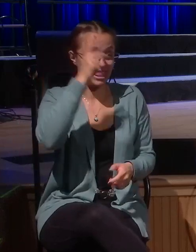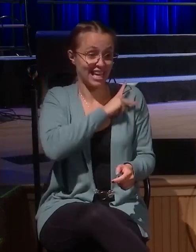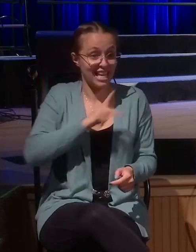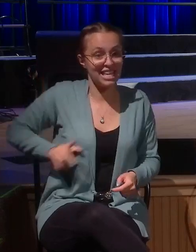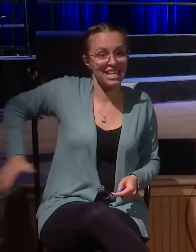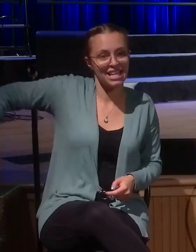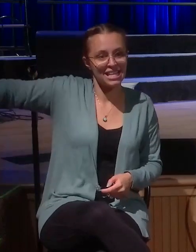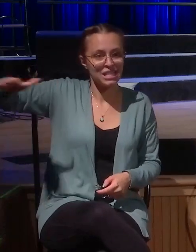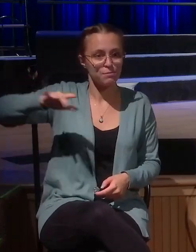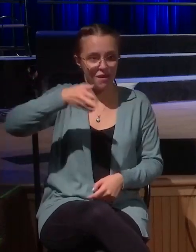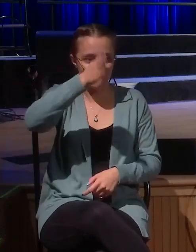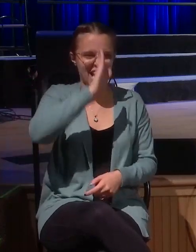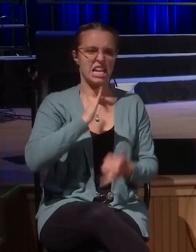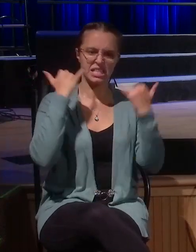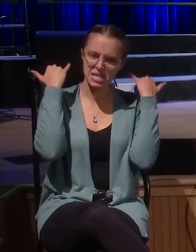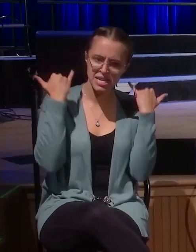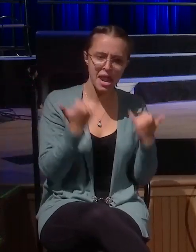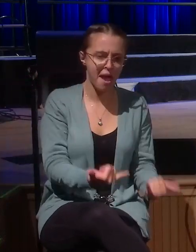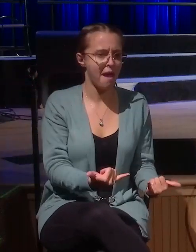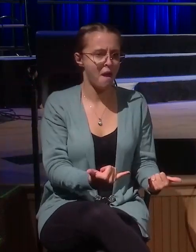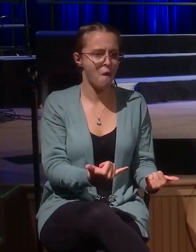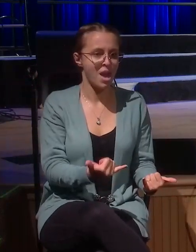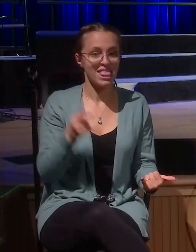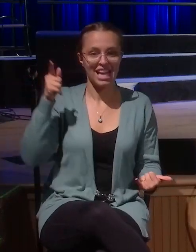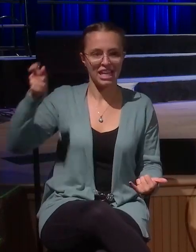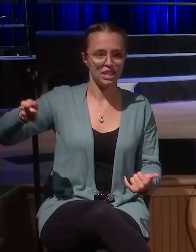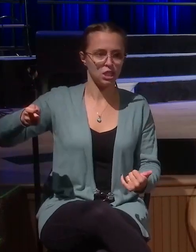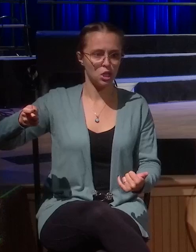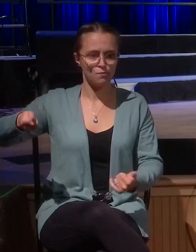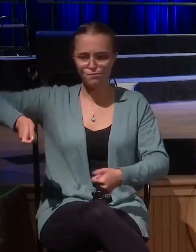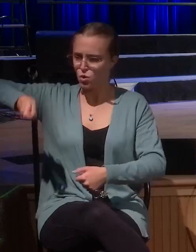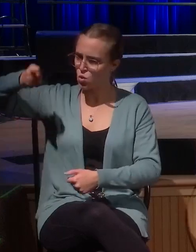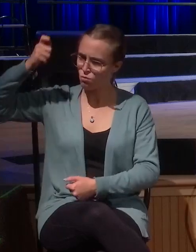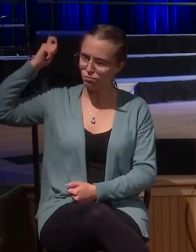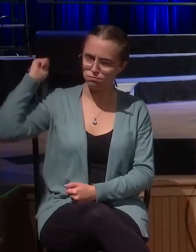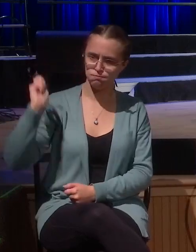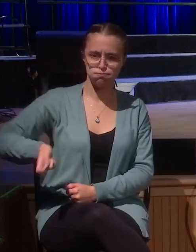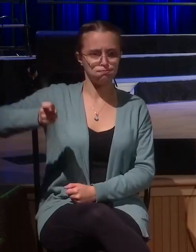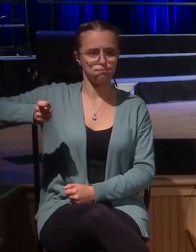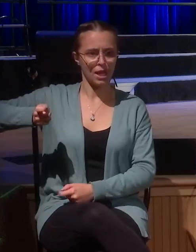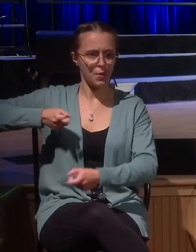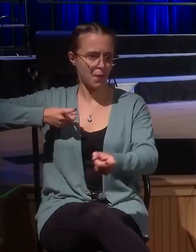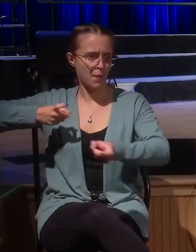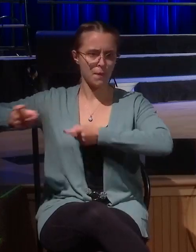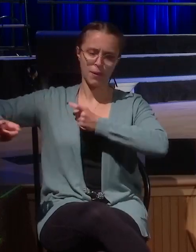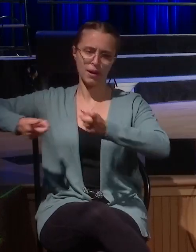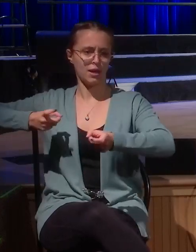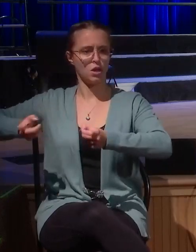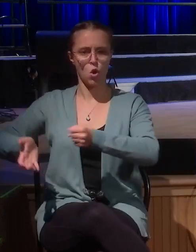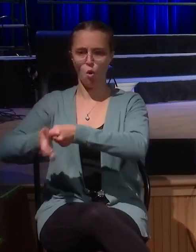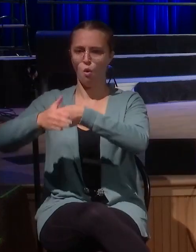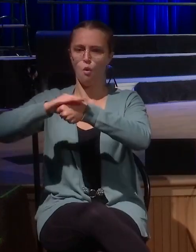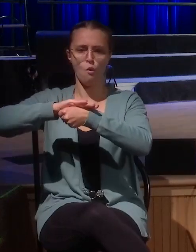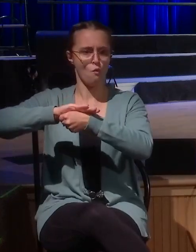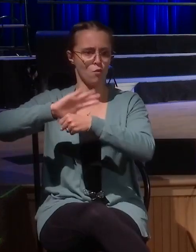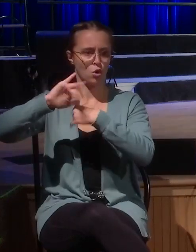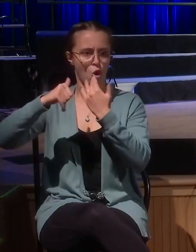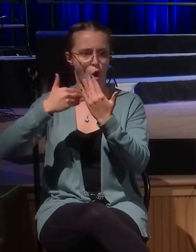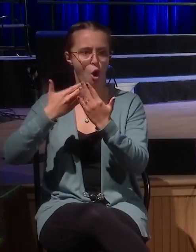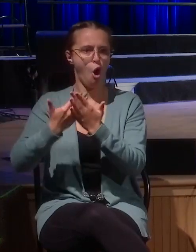down and he's going to reign with power and with might and with glory. And when we get there and when Passover happens, we're going to overrun the government and this is going to be